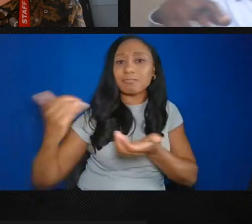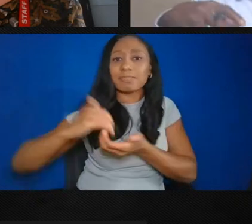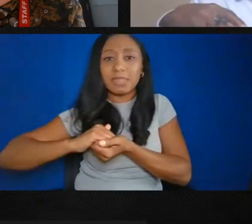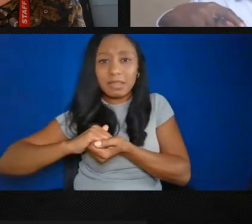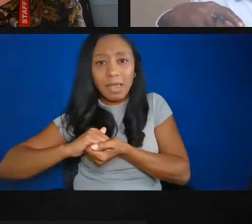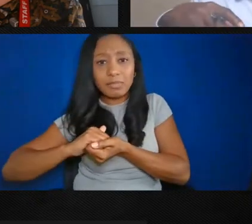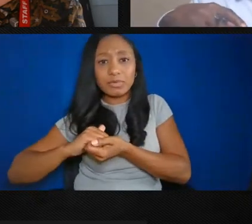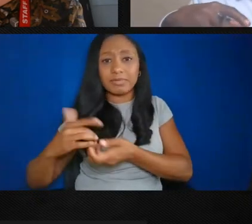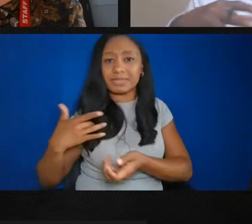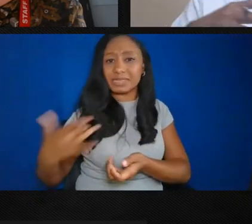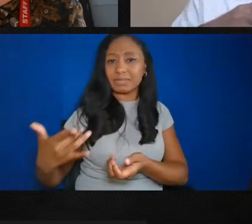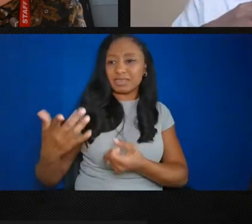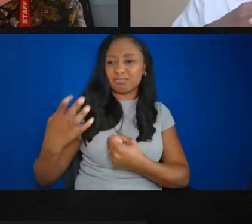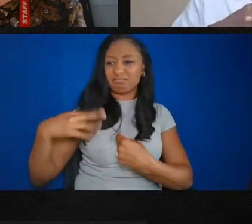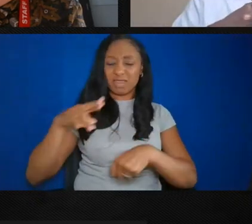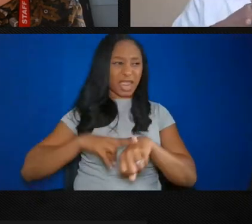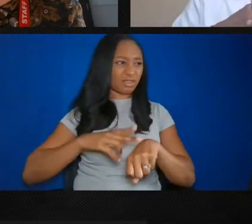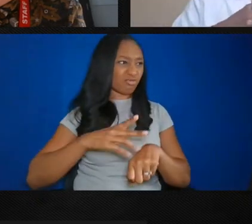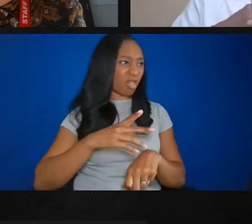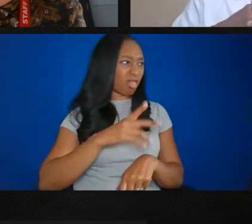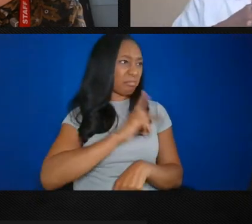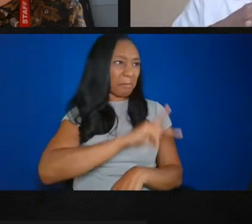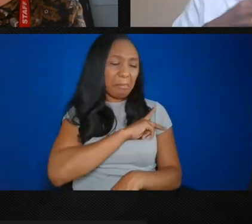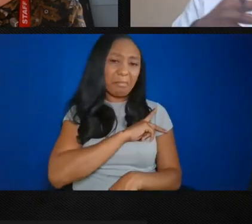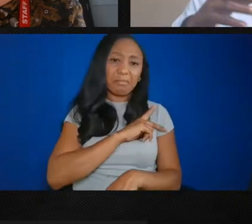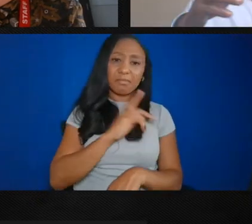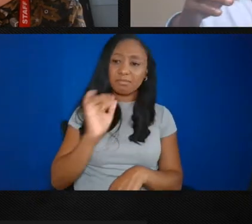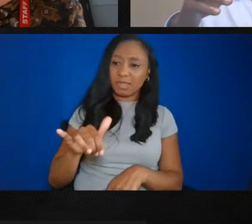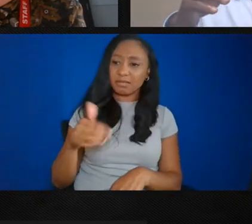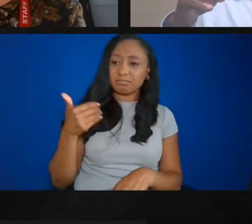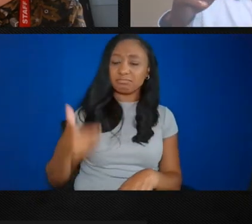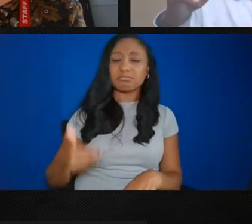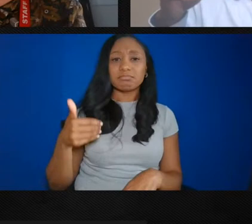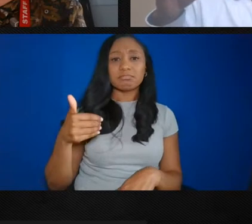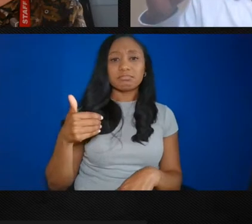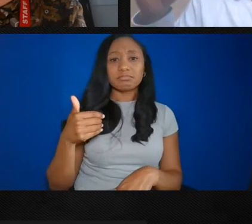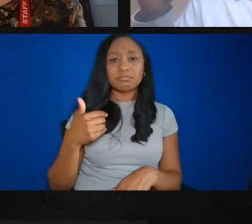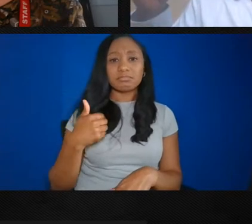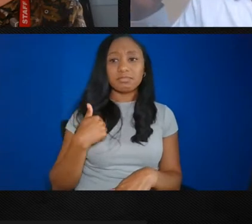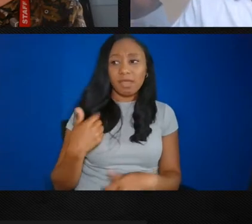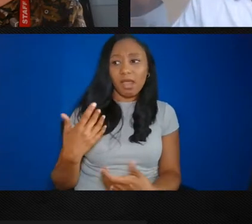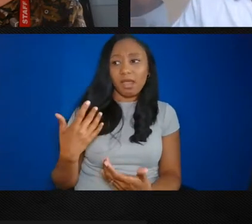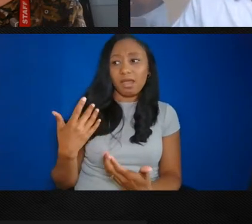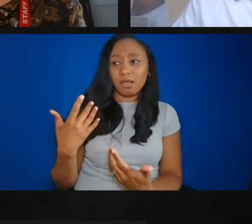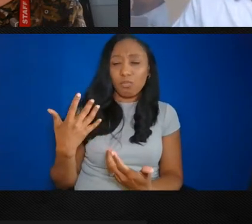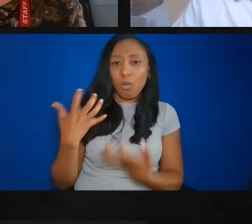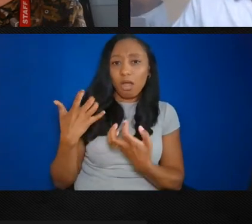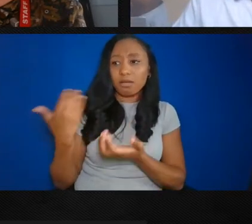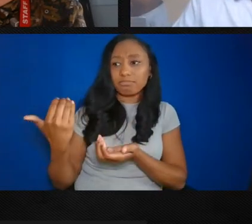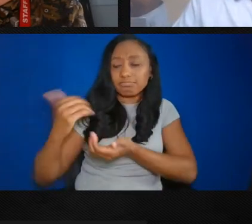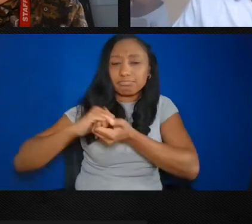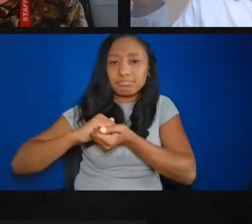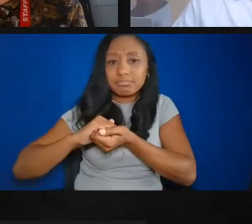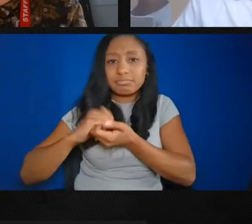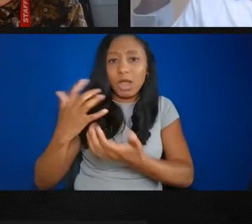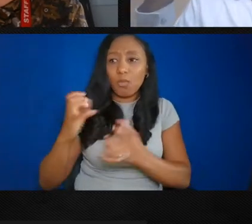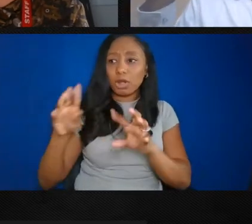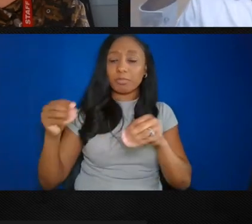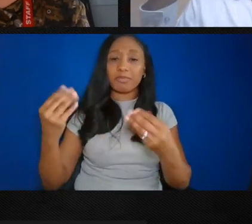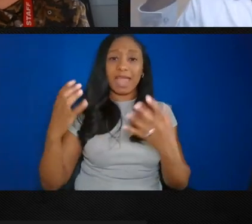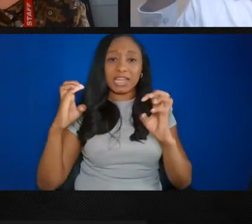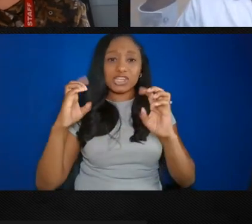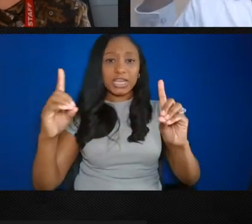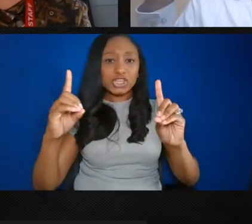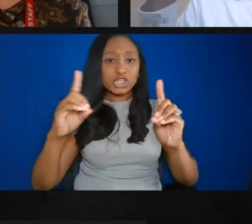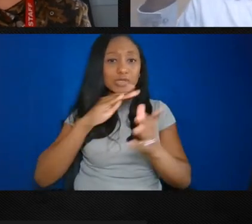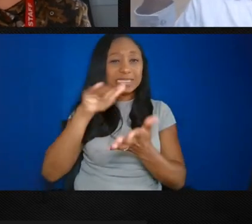on our own. And so that's the whole vision, to have it as an educational center. And